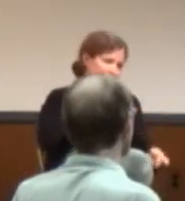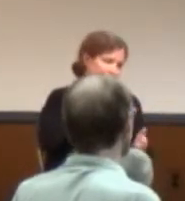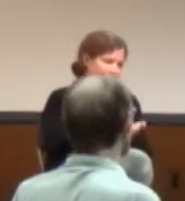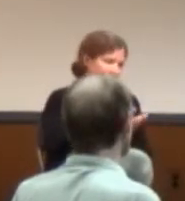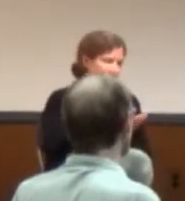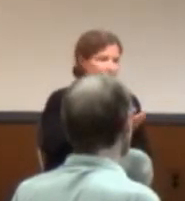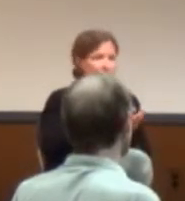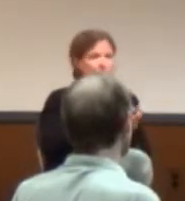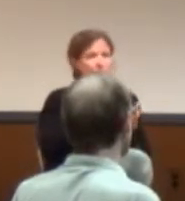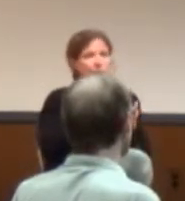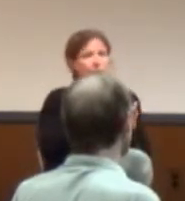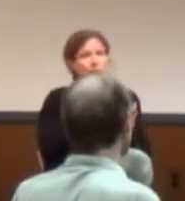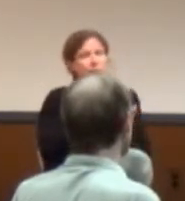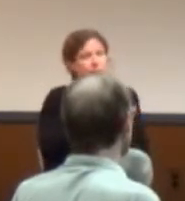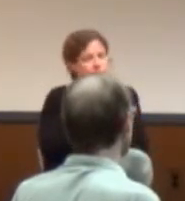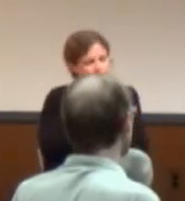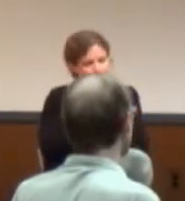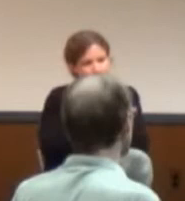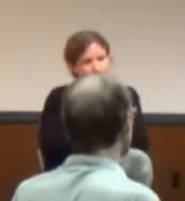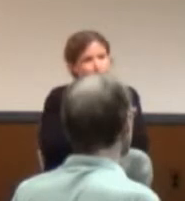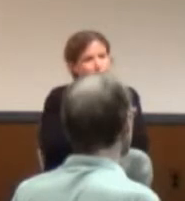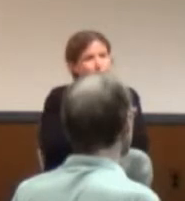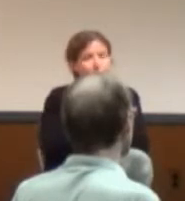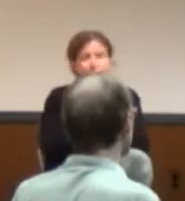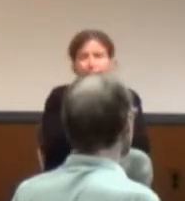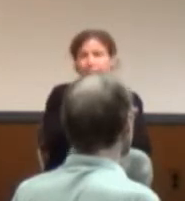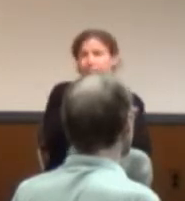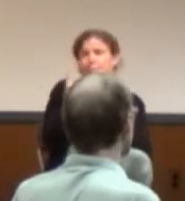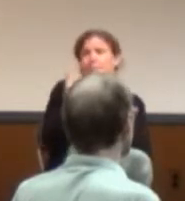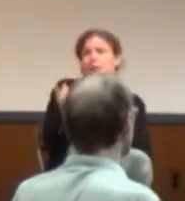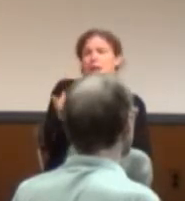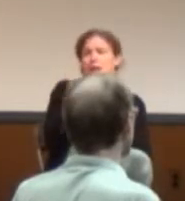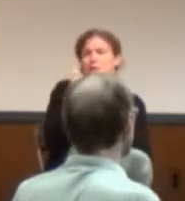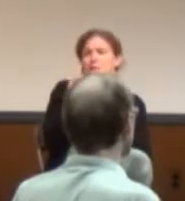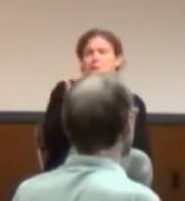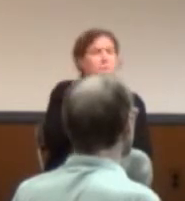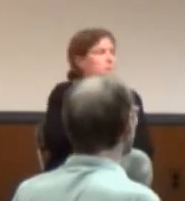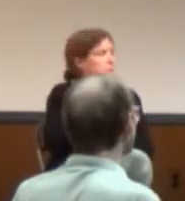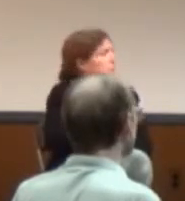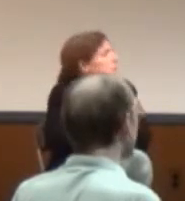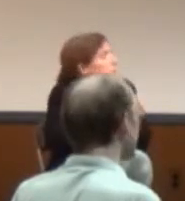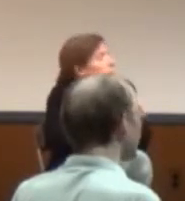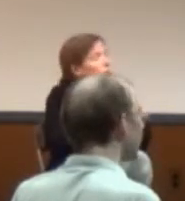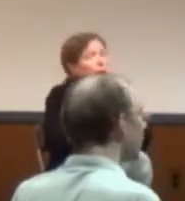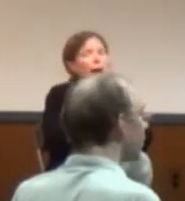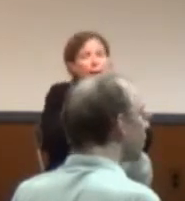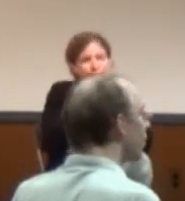discussions. Uh, pretty much, uh, pretty and, uh,